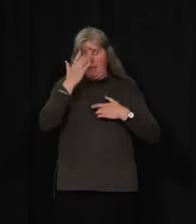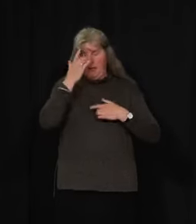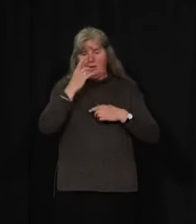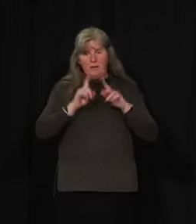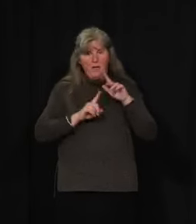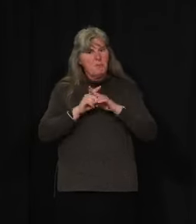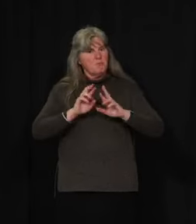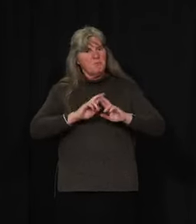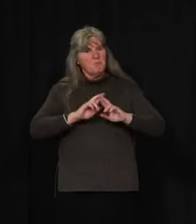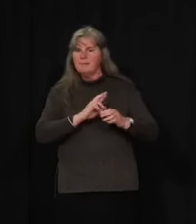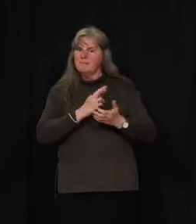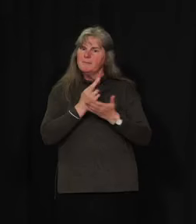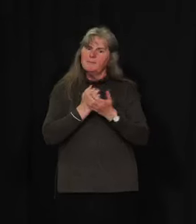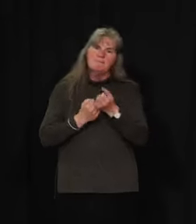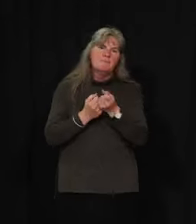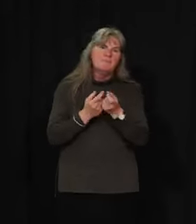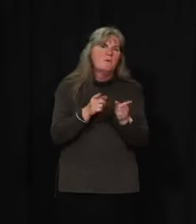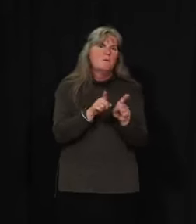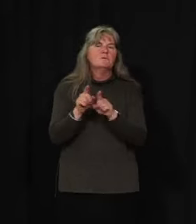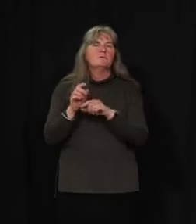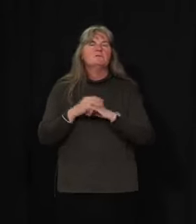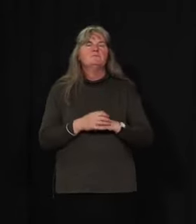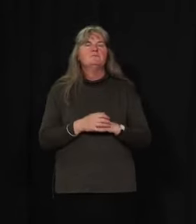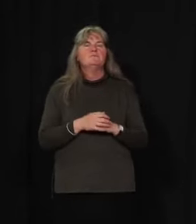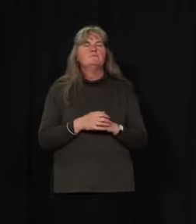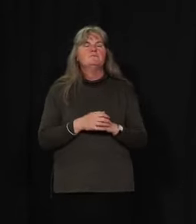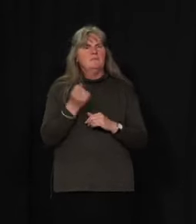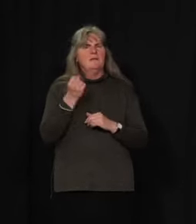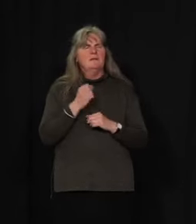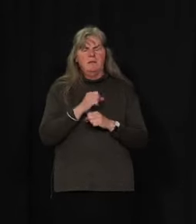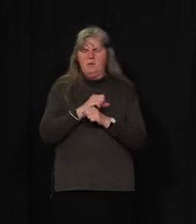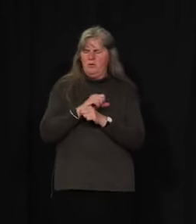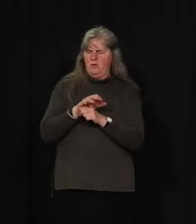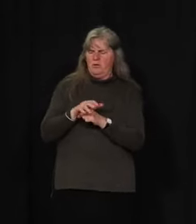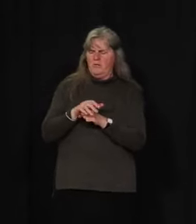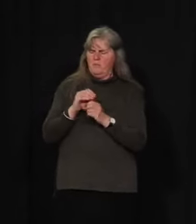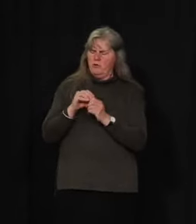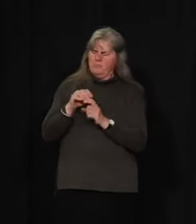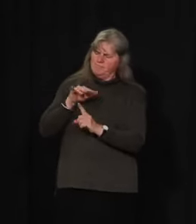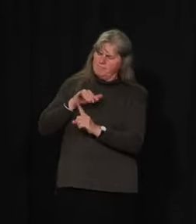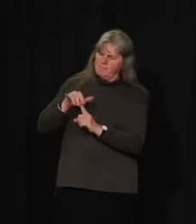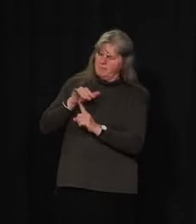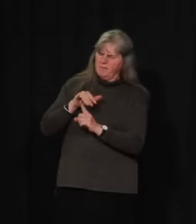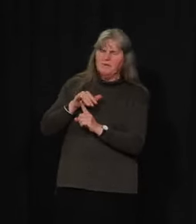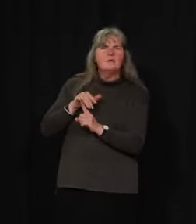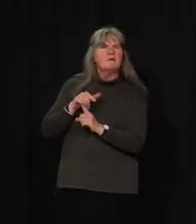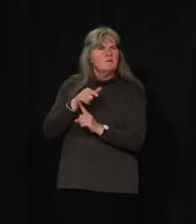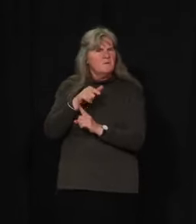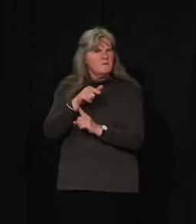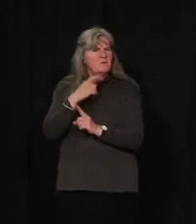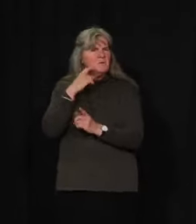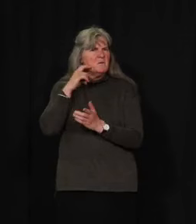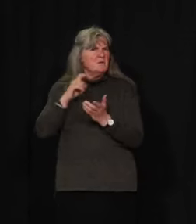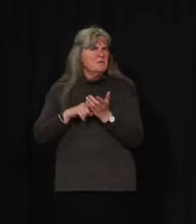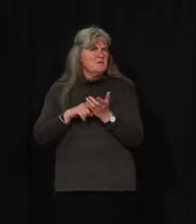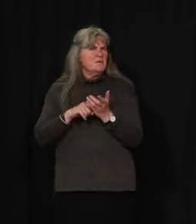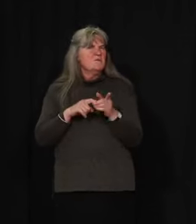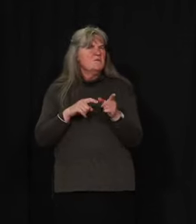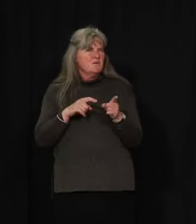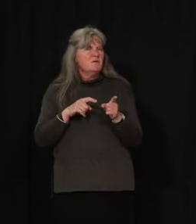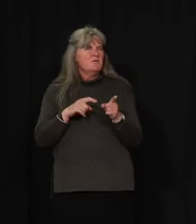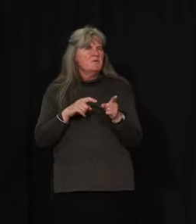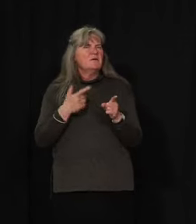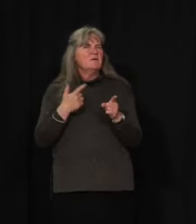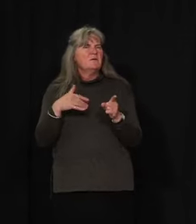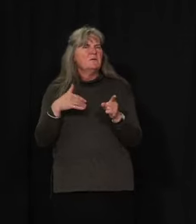And clearly, we did, as we learned more about COVID, recognize the disproportionate burden that has